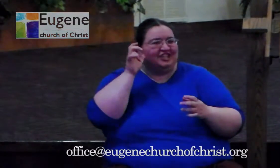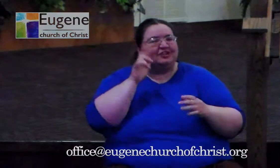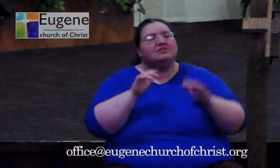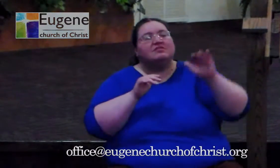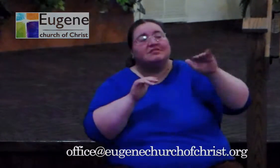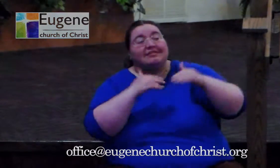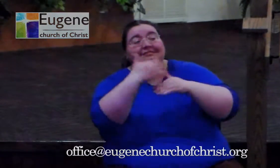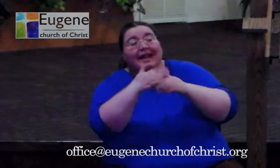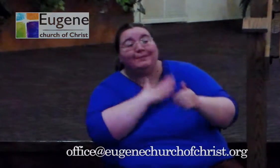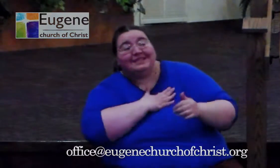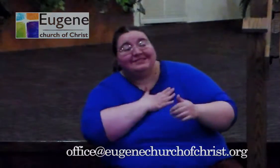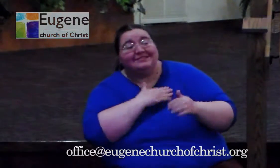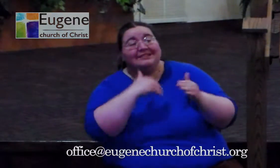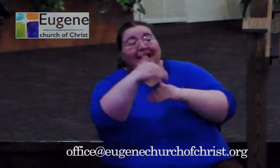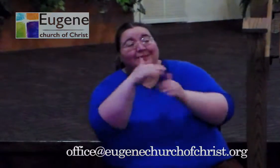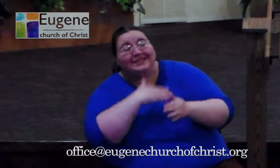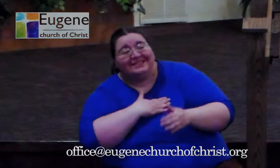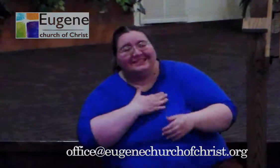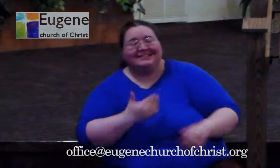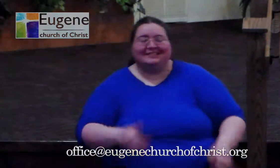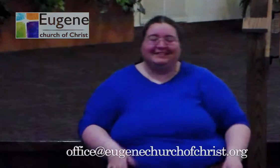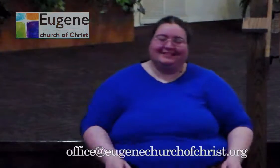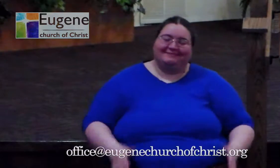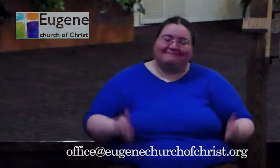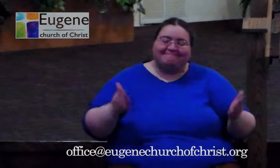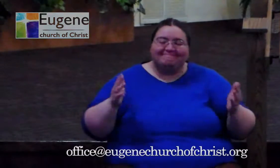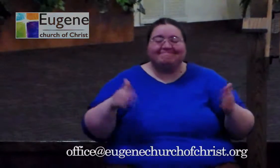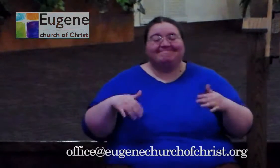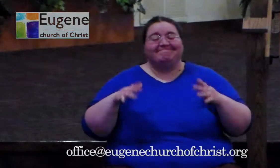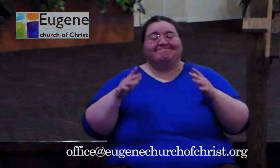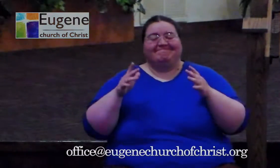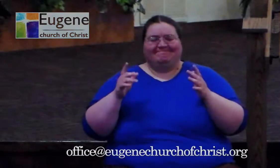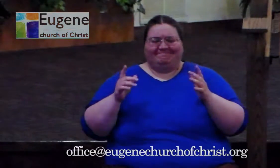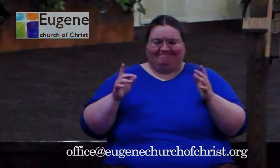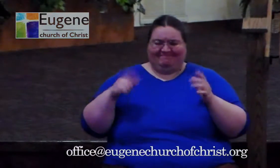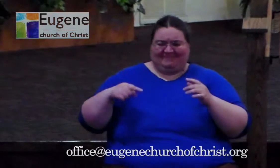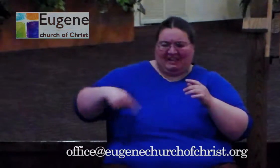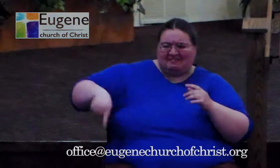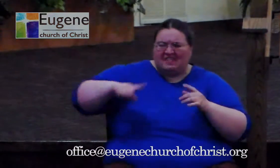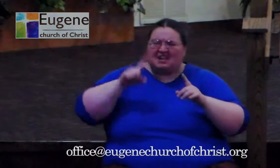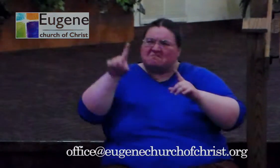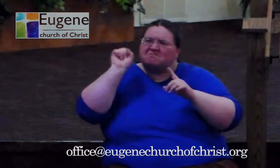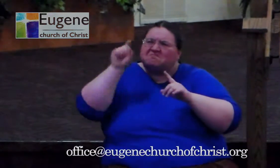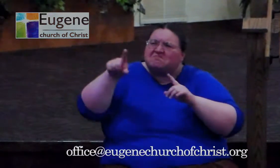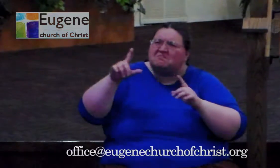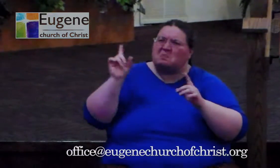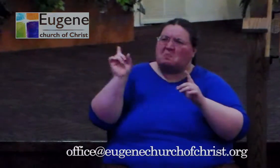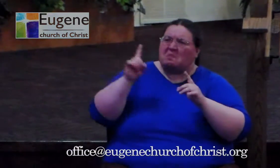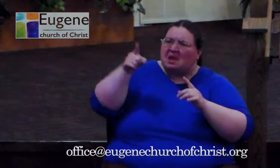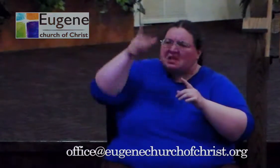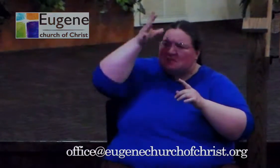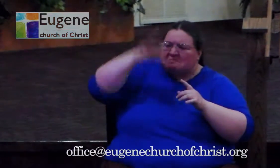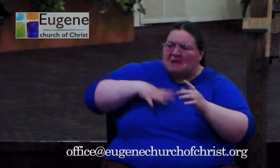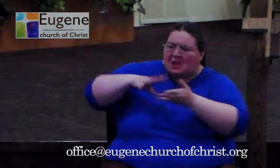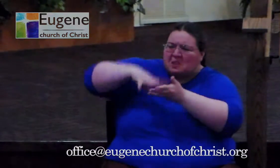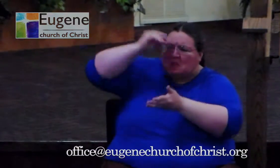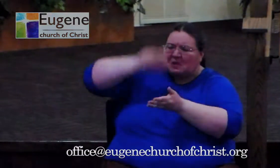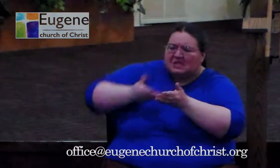Where did this man get these things? They asked. What's this wisdom that has been given him? What are these remarkable miracles he is performing? Isn't this the carpenter?